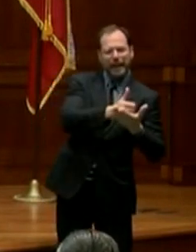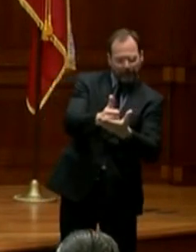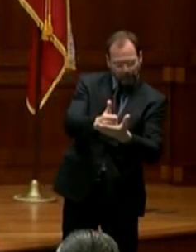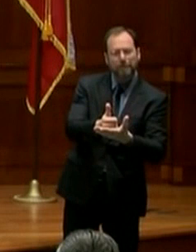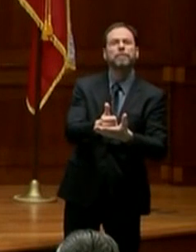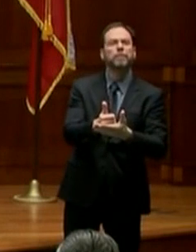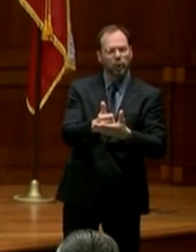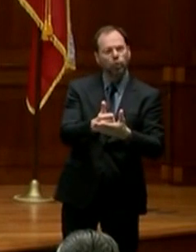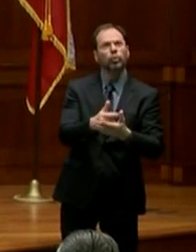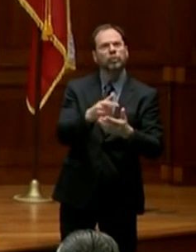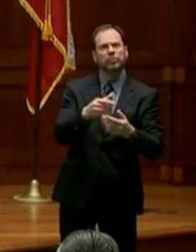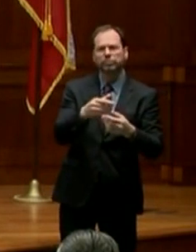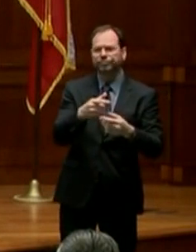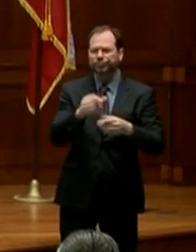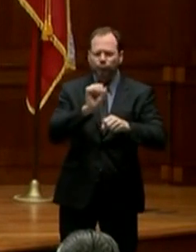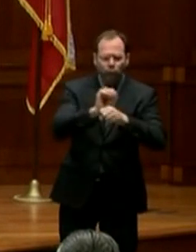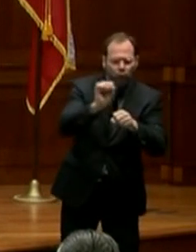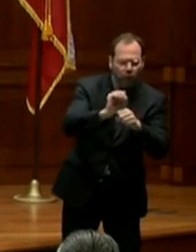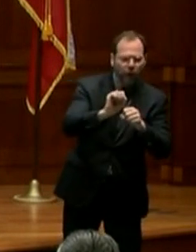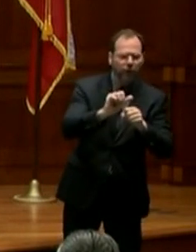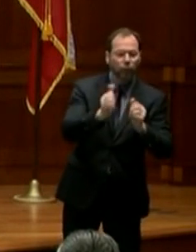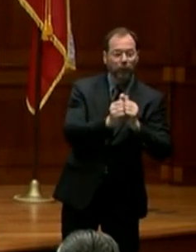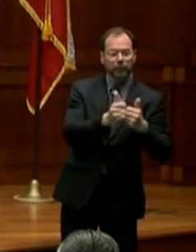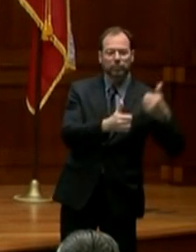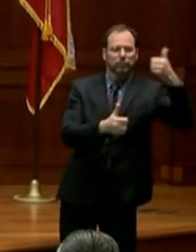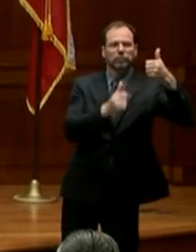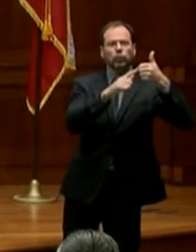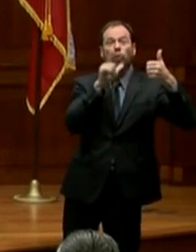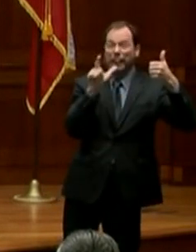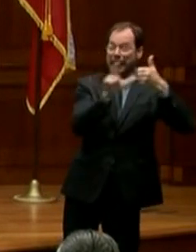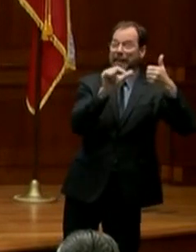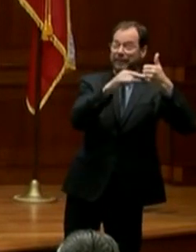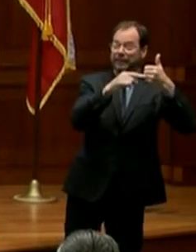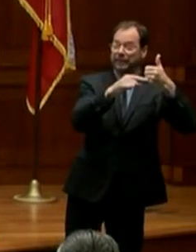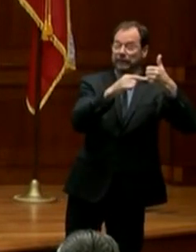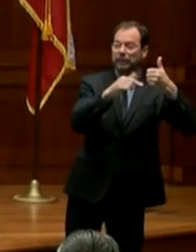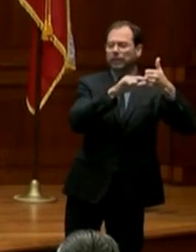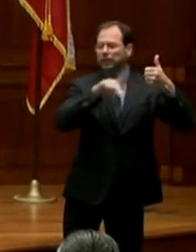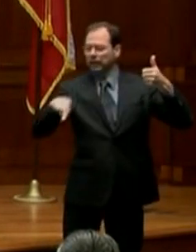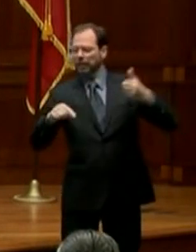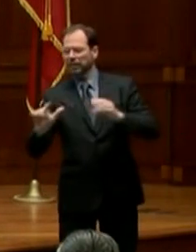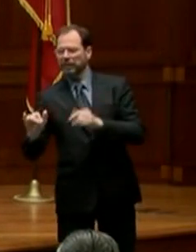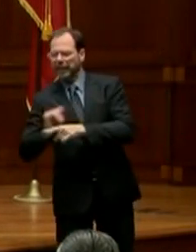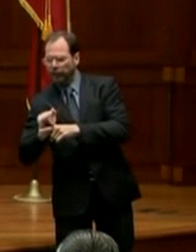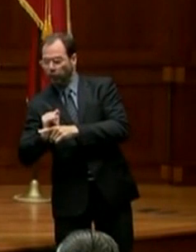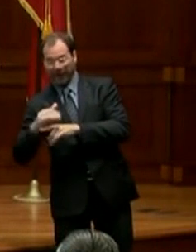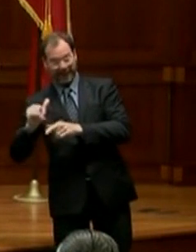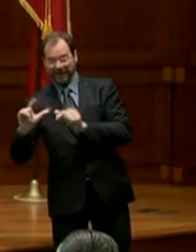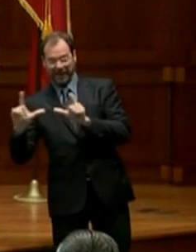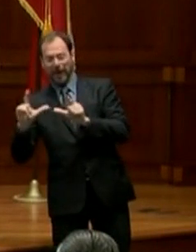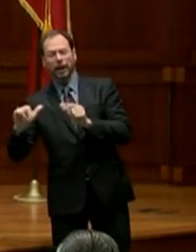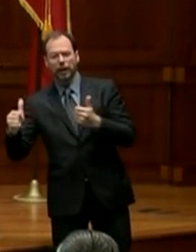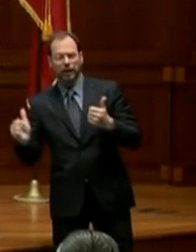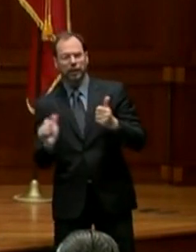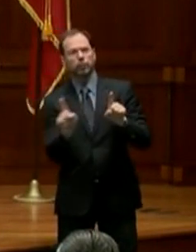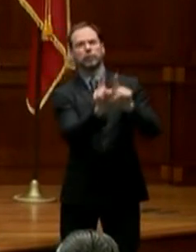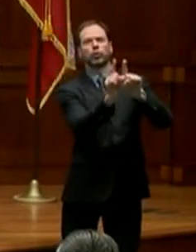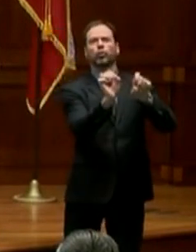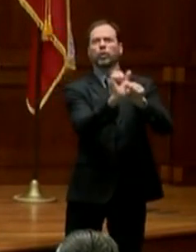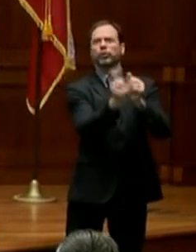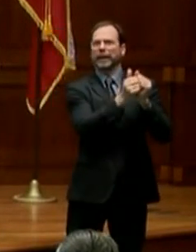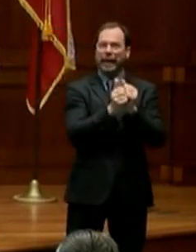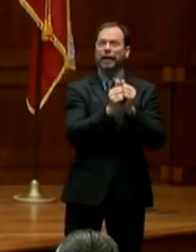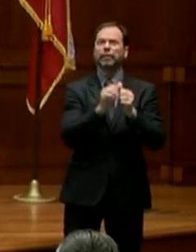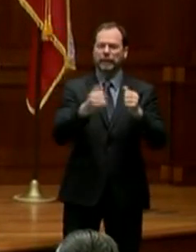multipliers to help licensed pharmacists do even more. An issue that a lot of people